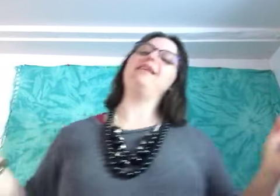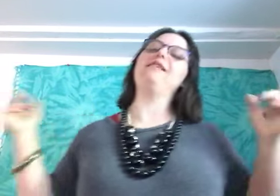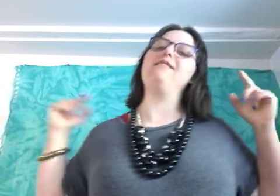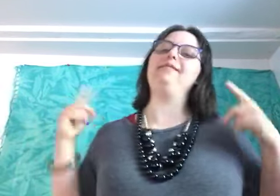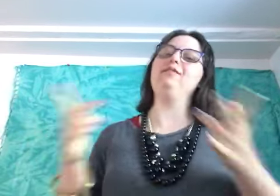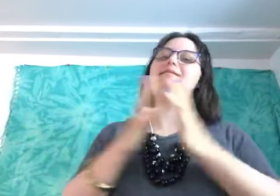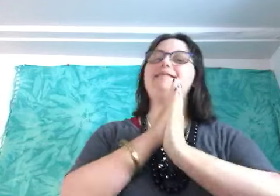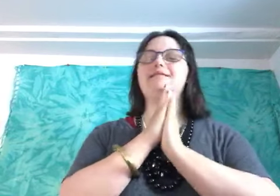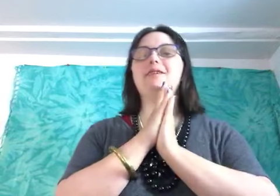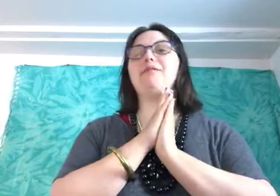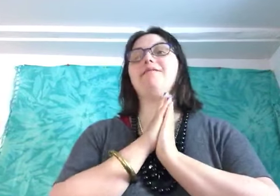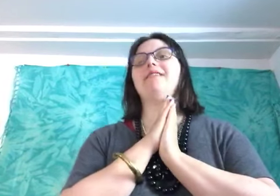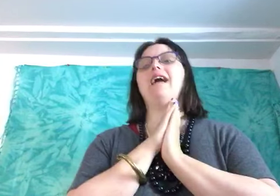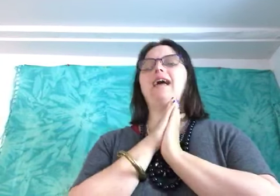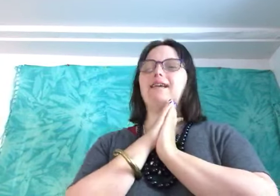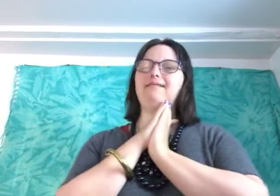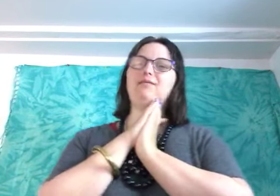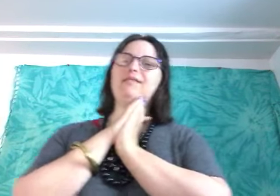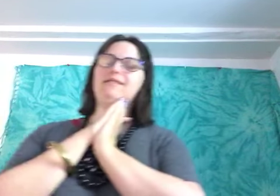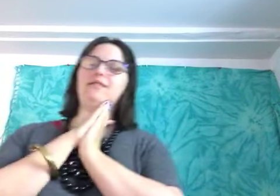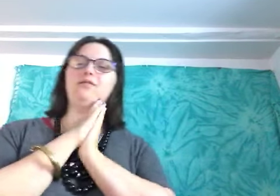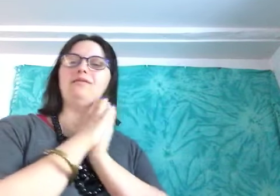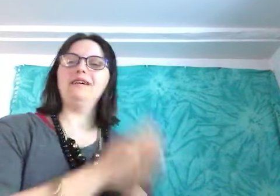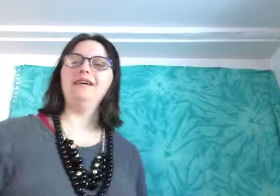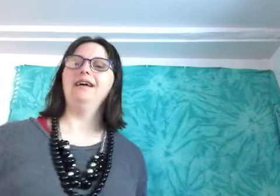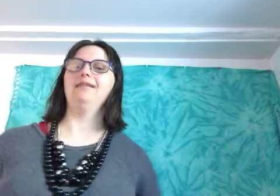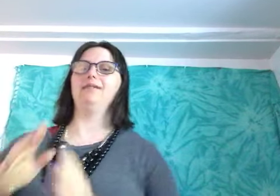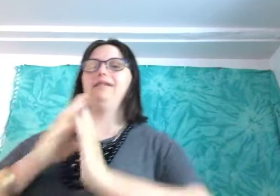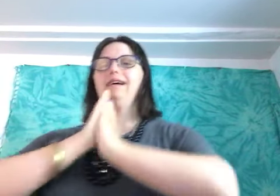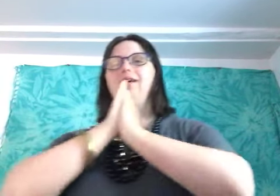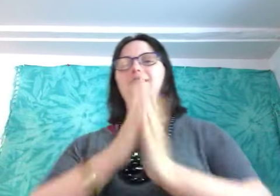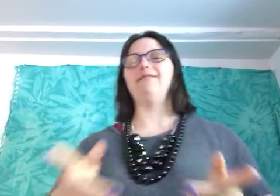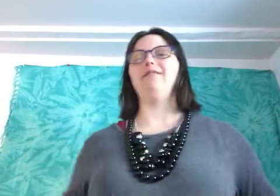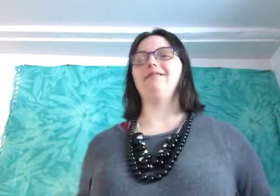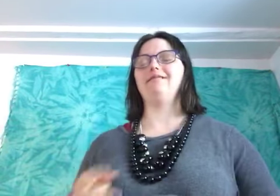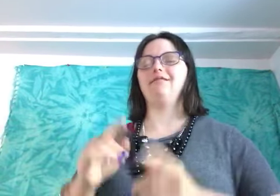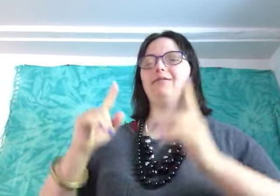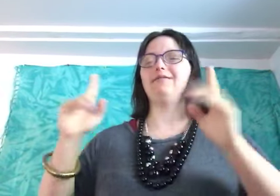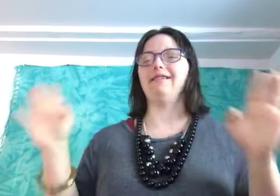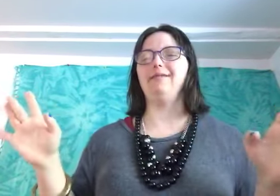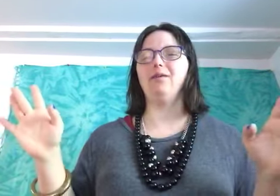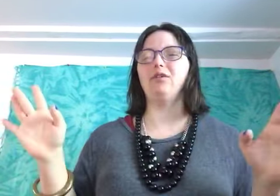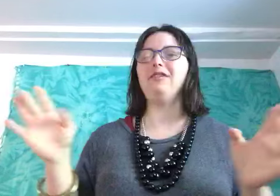how to get views and subscribers and if you want to know about how to get views and subscribers and keep on watching